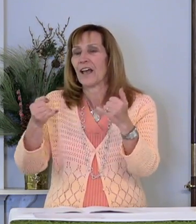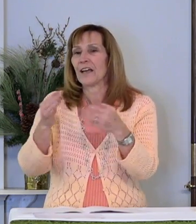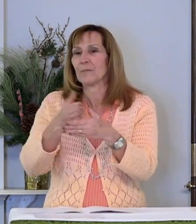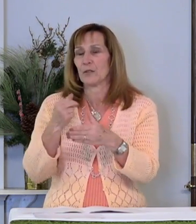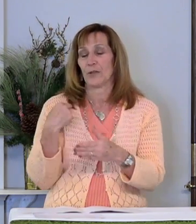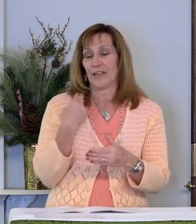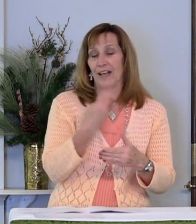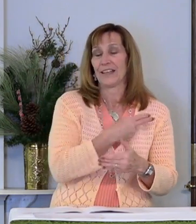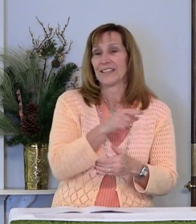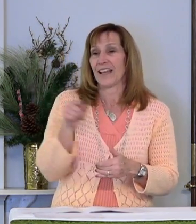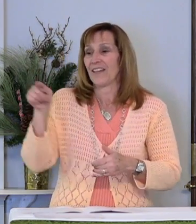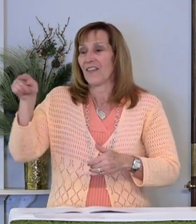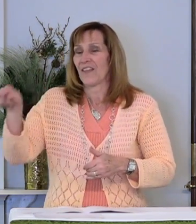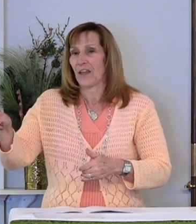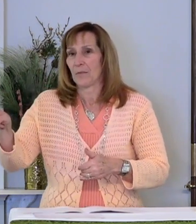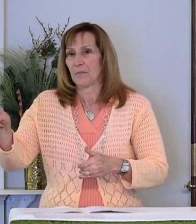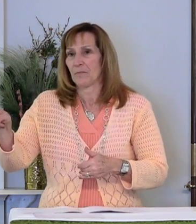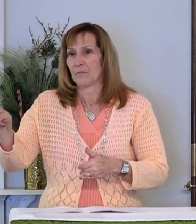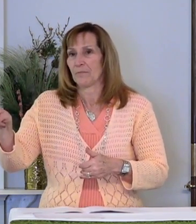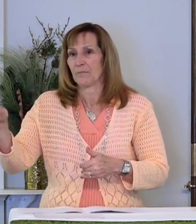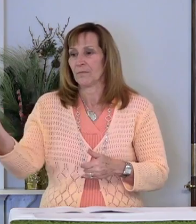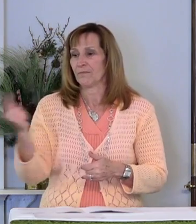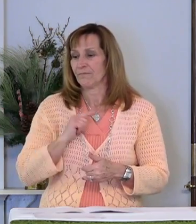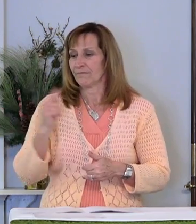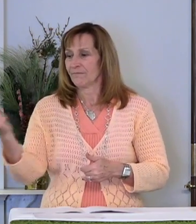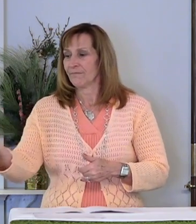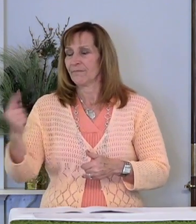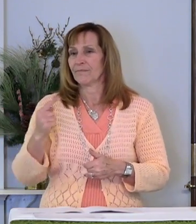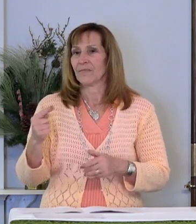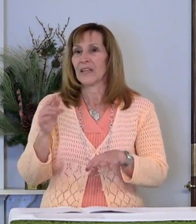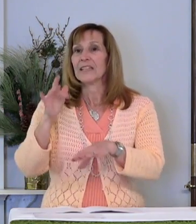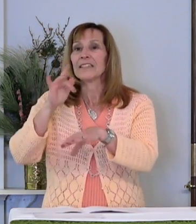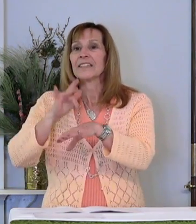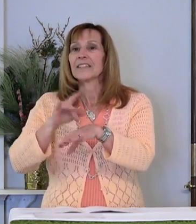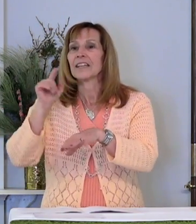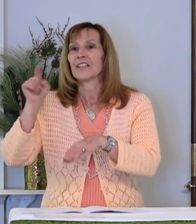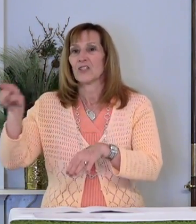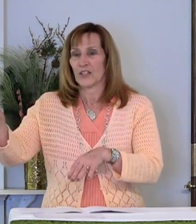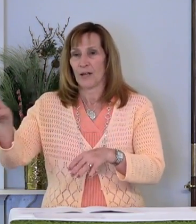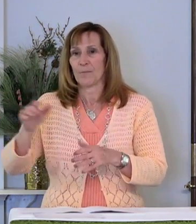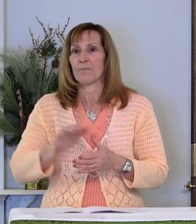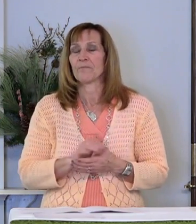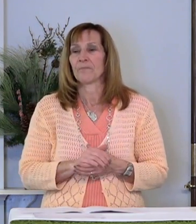us and them in order to touch them.